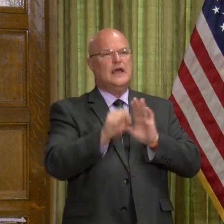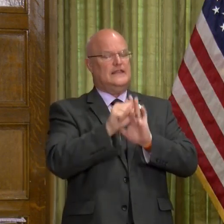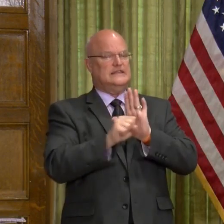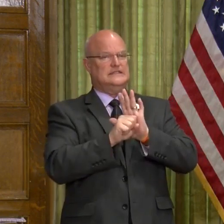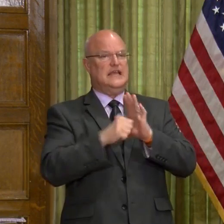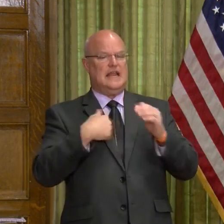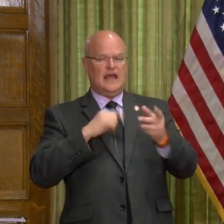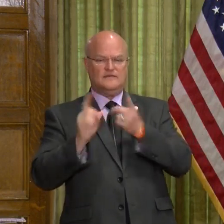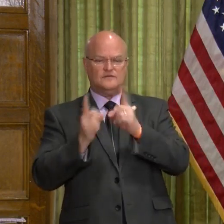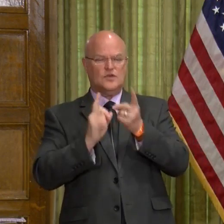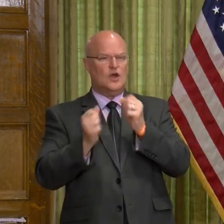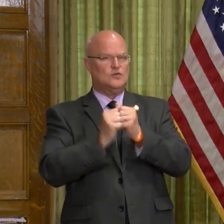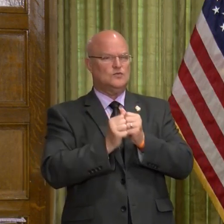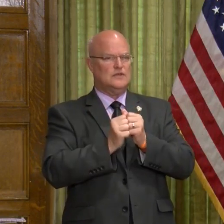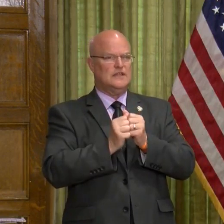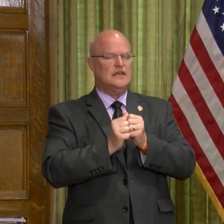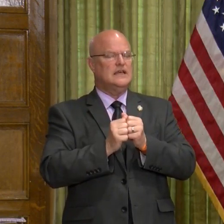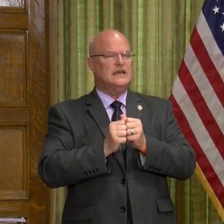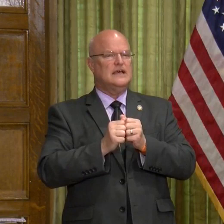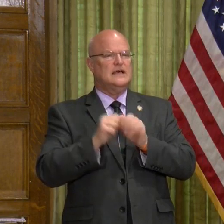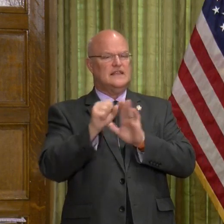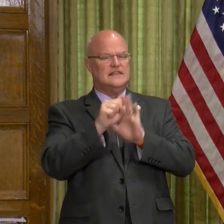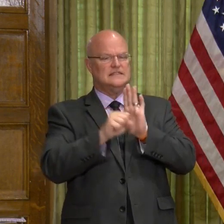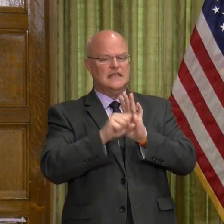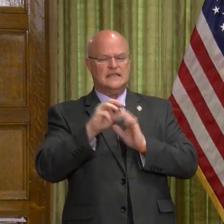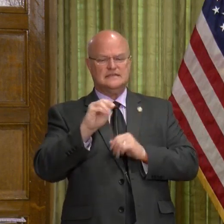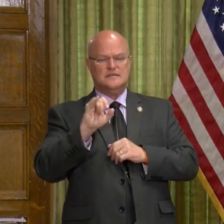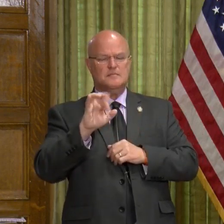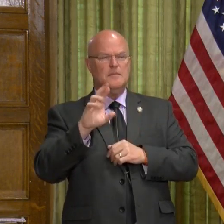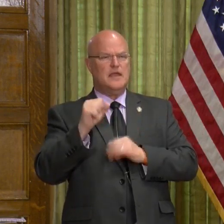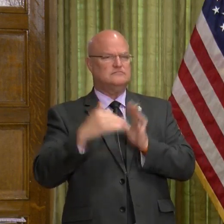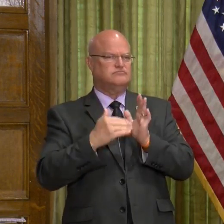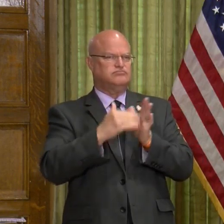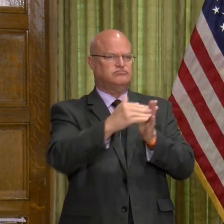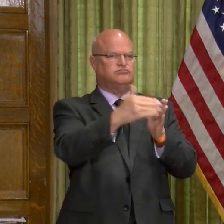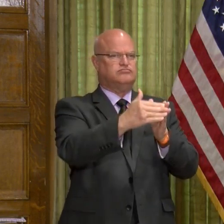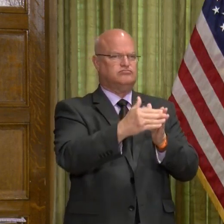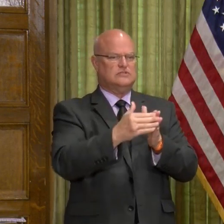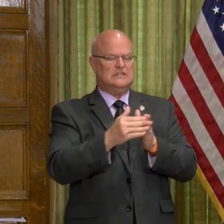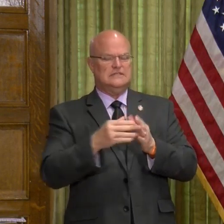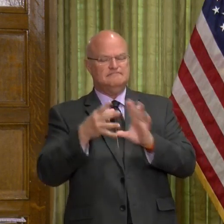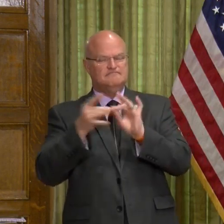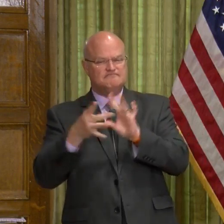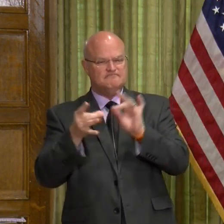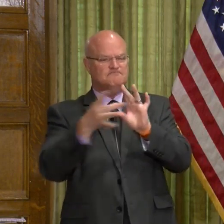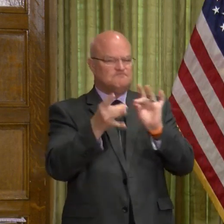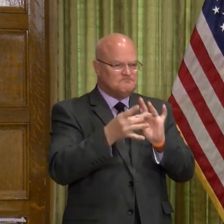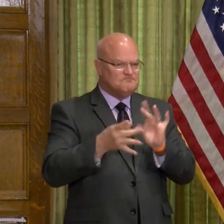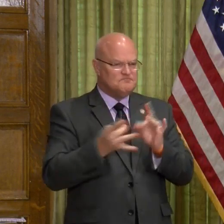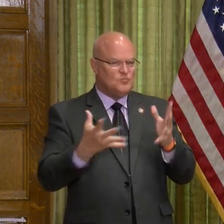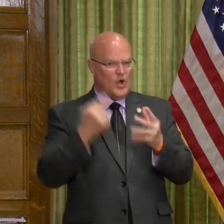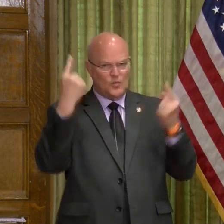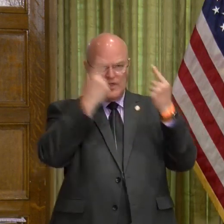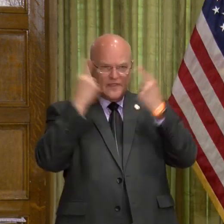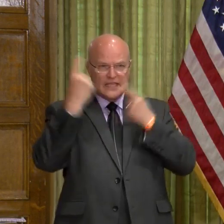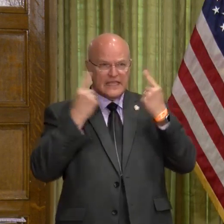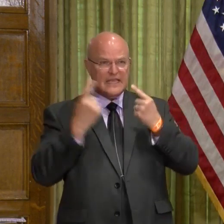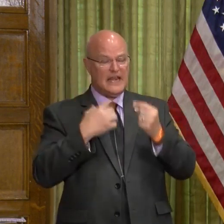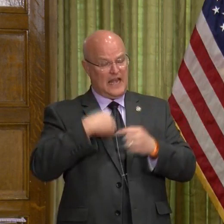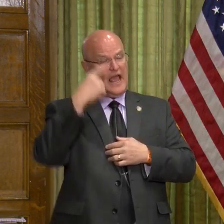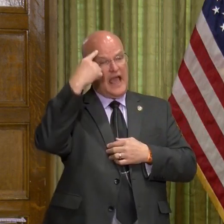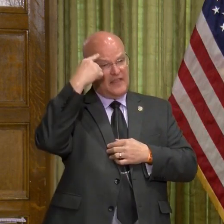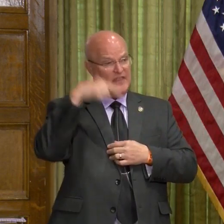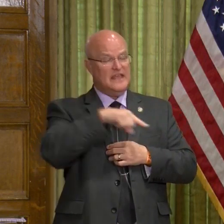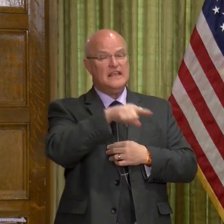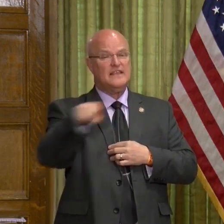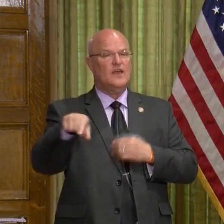I've talked to them frequently. I've talked to a number of them even today, just sort of briefing them what we're thinking. And I think